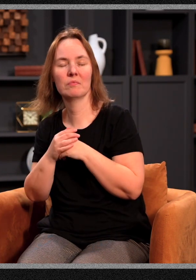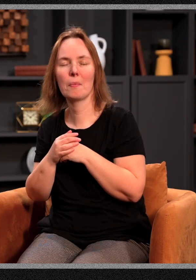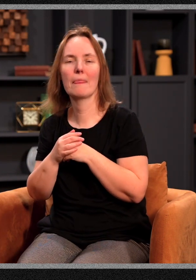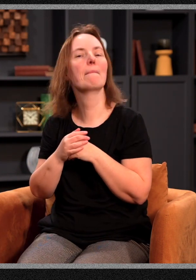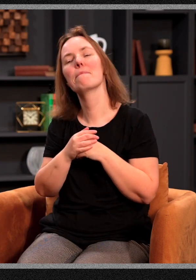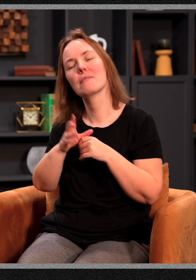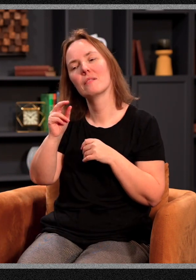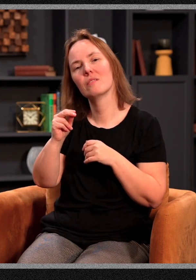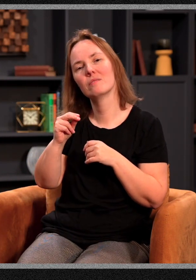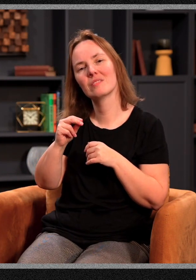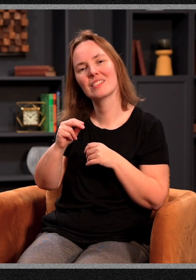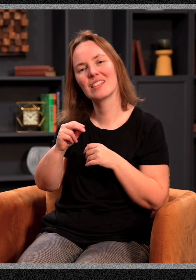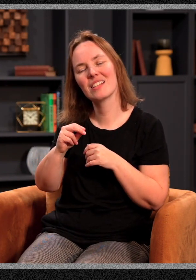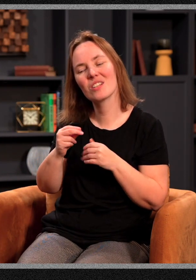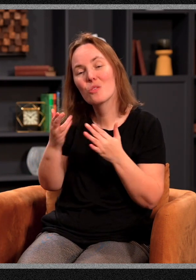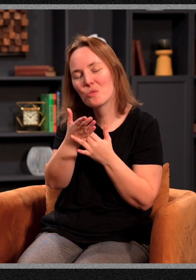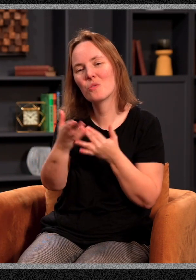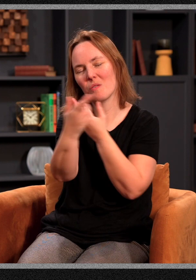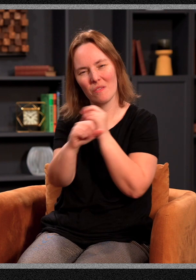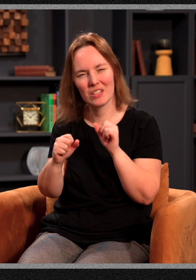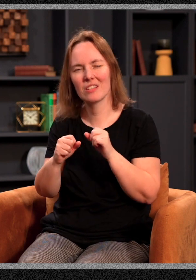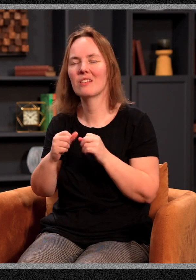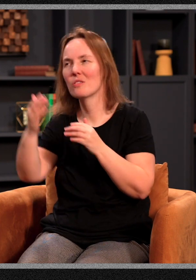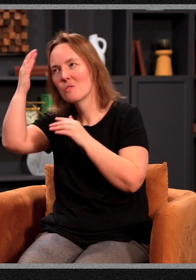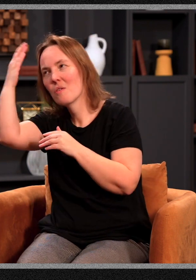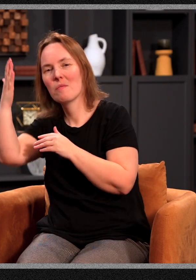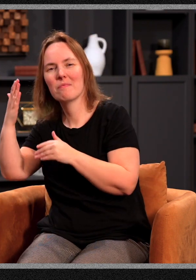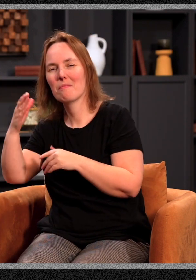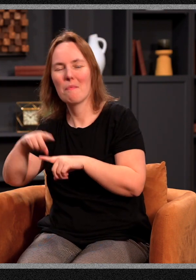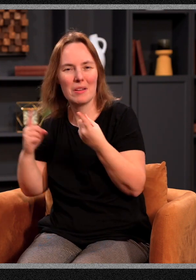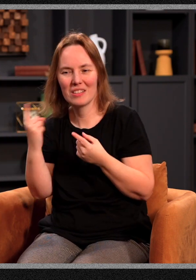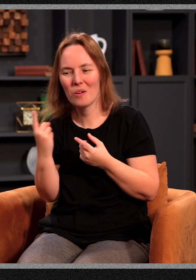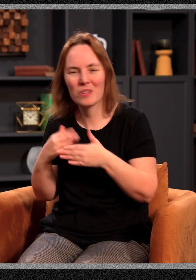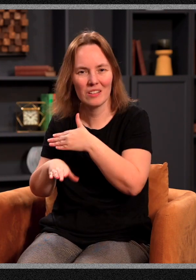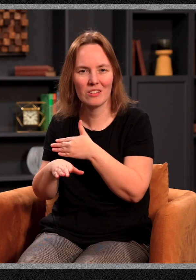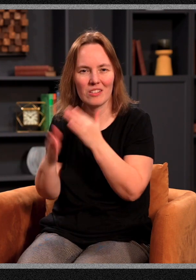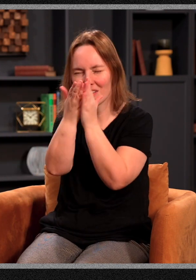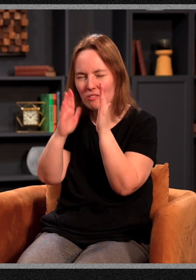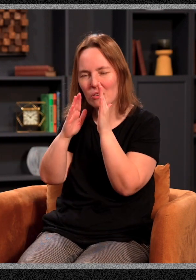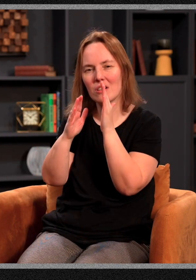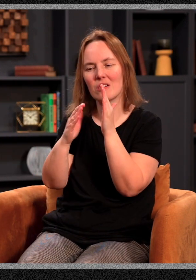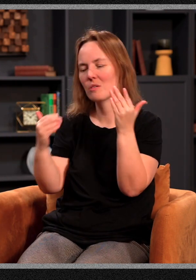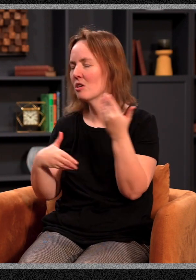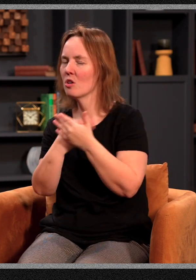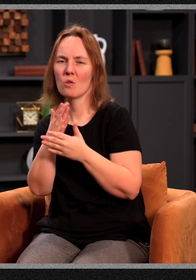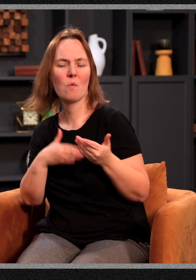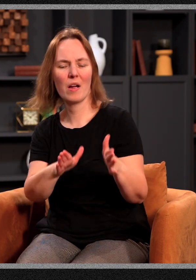says, listen, it's by that revelation that you come to know me, but that's just the entrance. That's just the door to a whole new way of